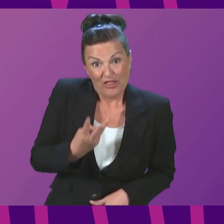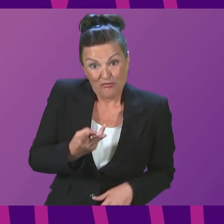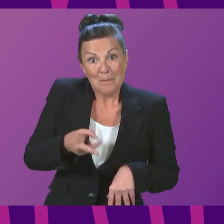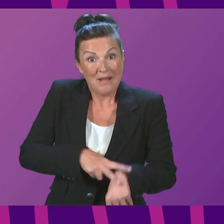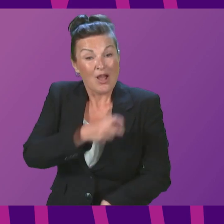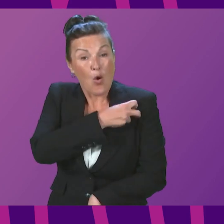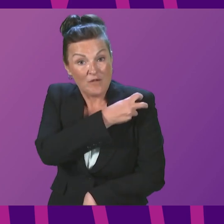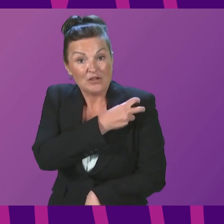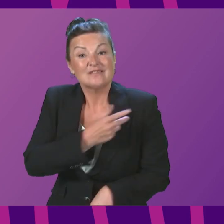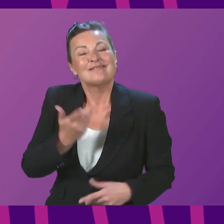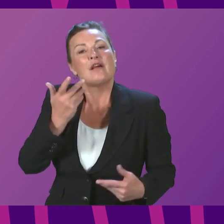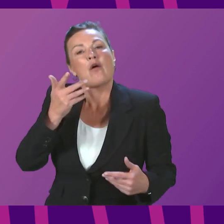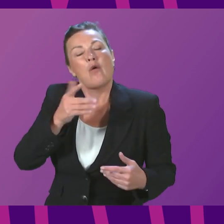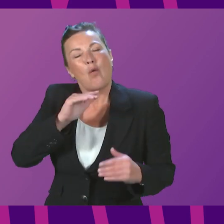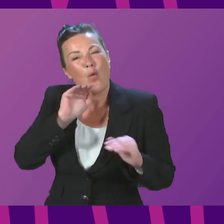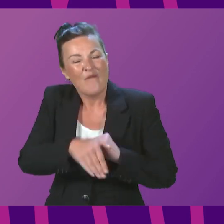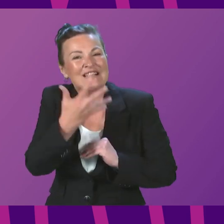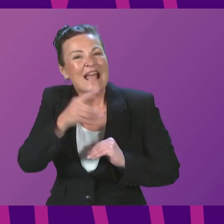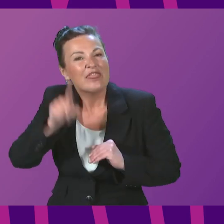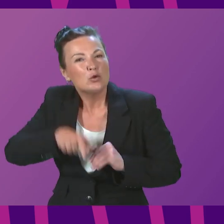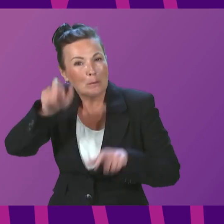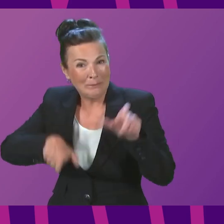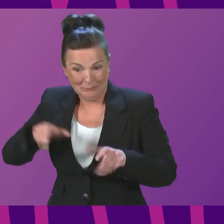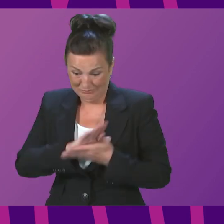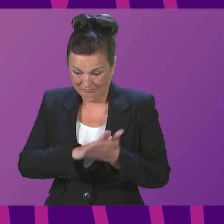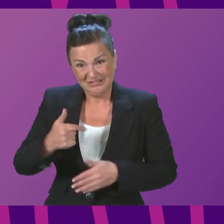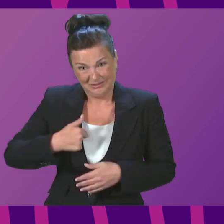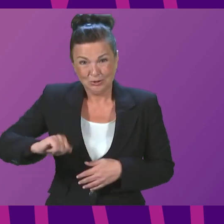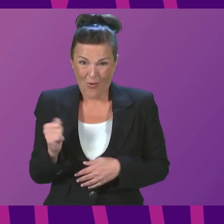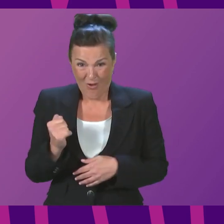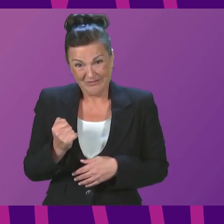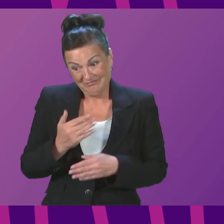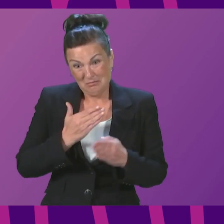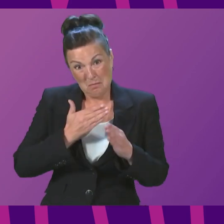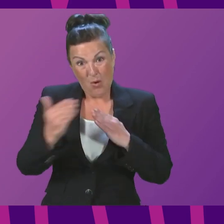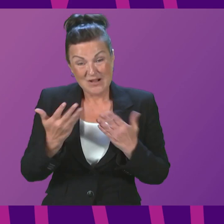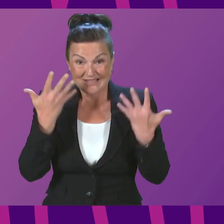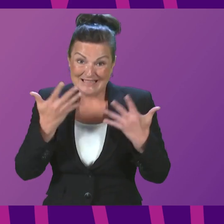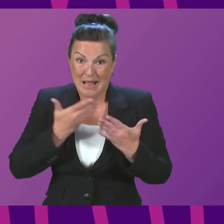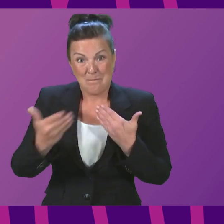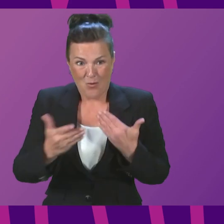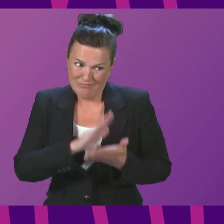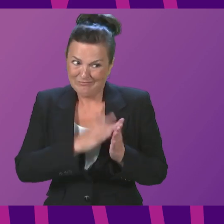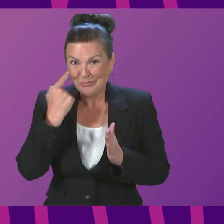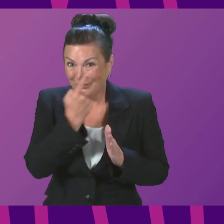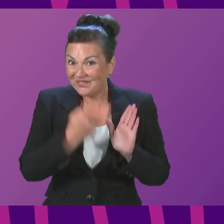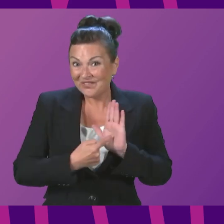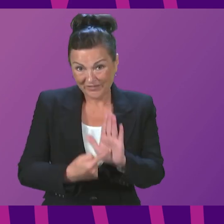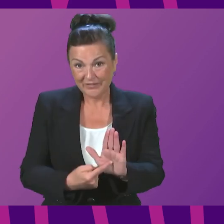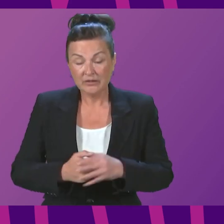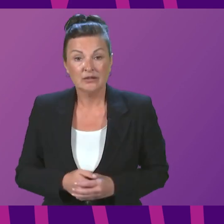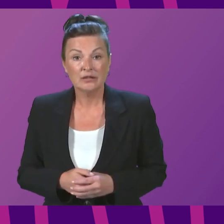officers per 10,000 population. So that speaks, I think, for itself. We are